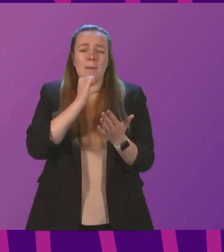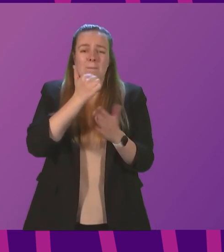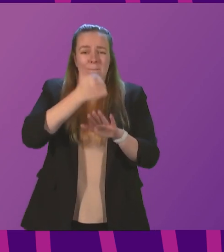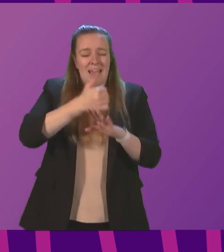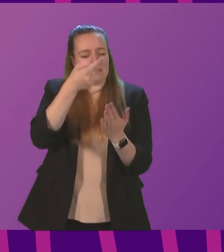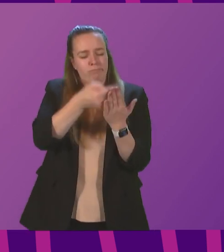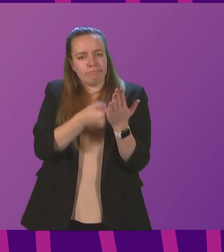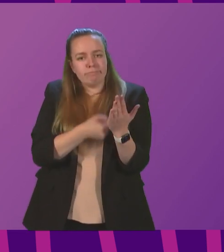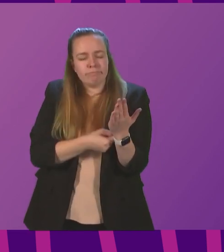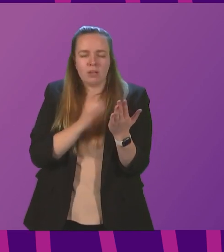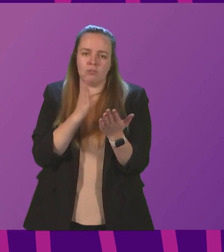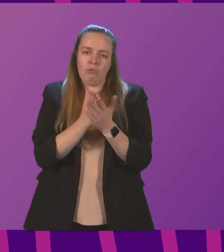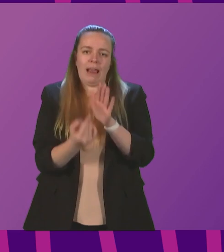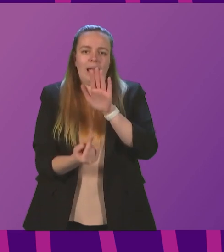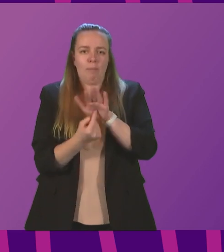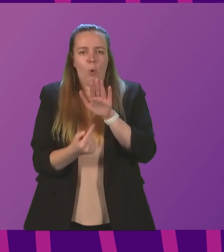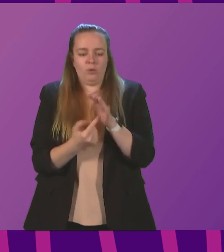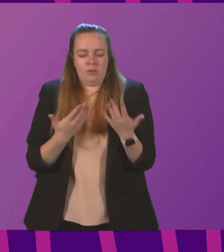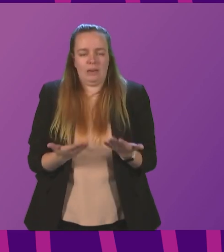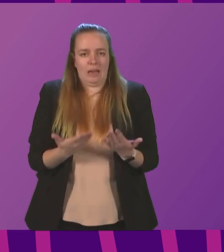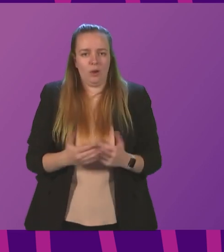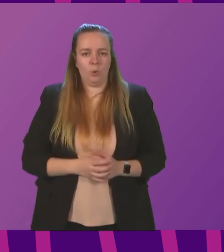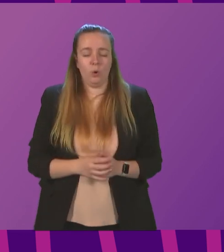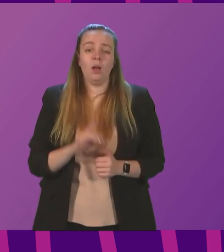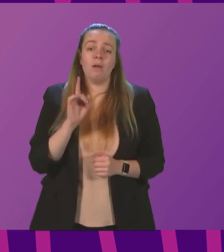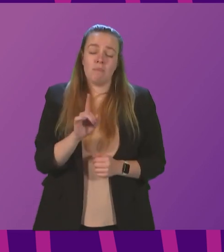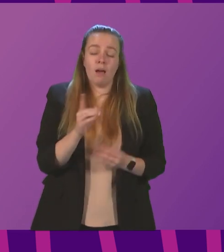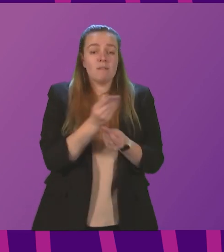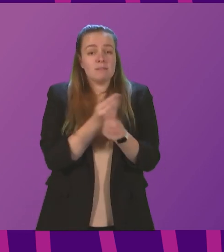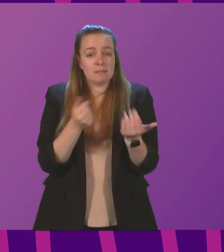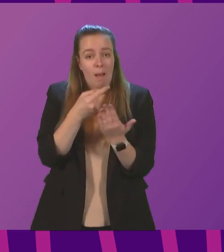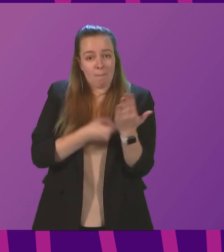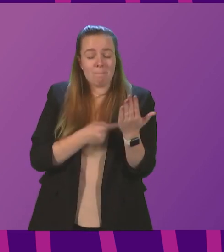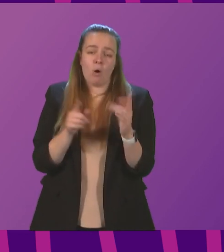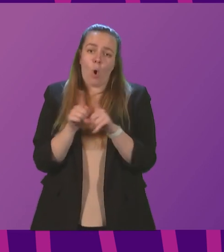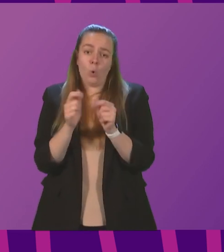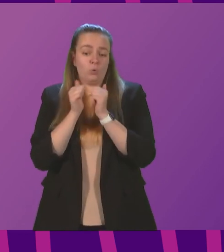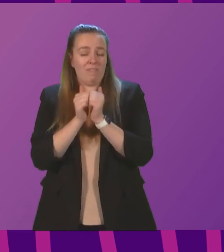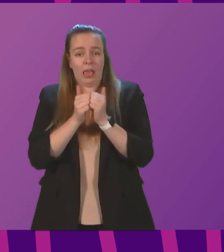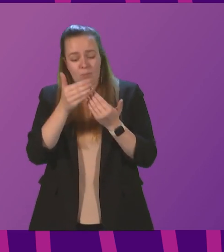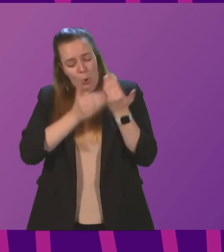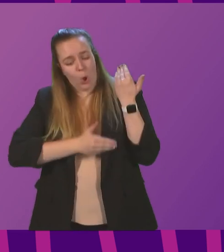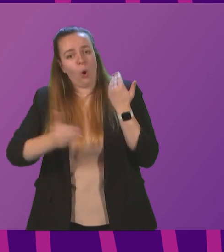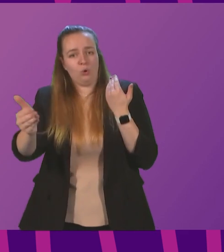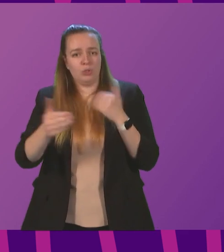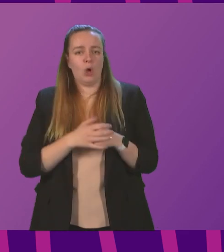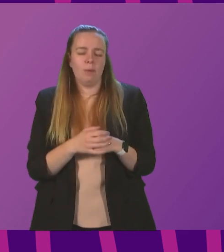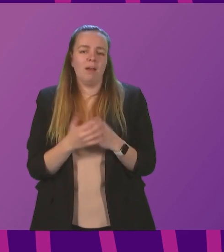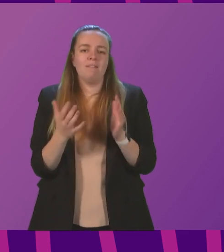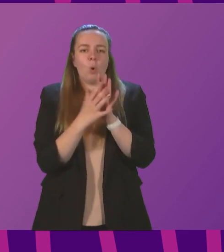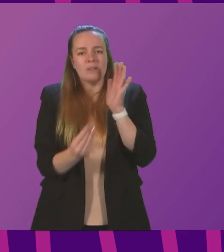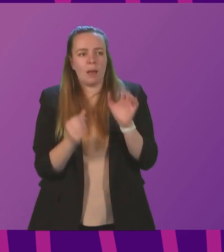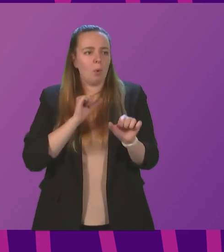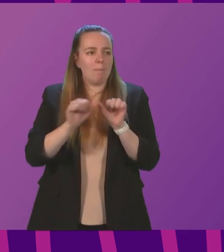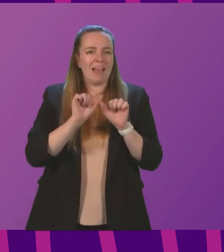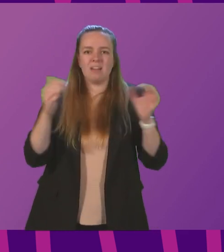measures are really important at this stage. But of course, some of them are also valuable long-term investments. For example, better